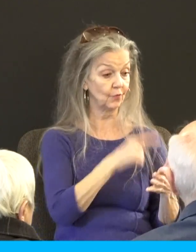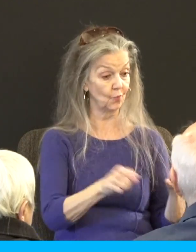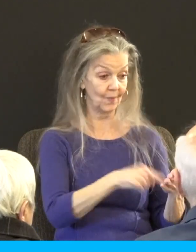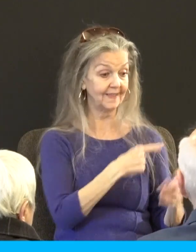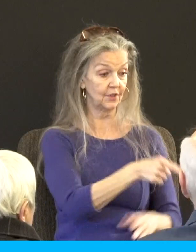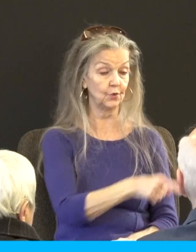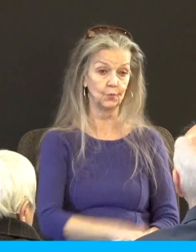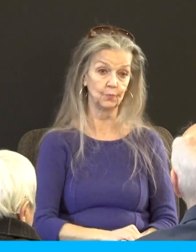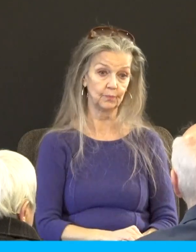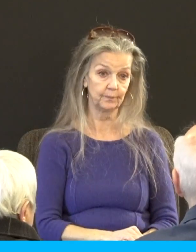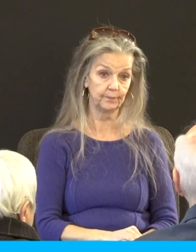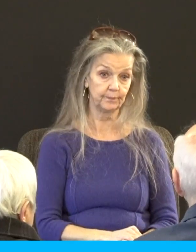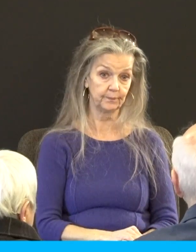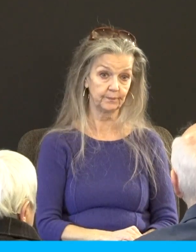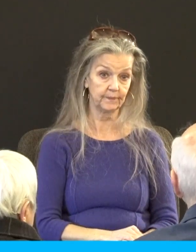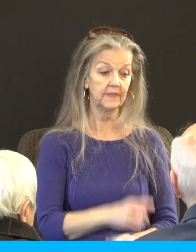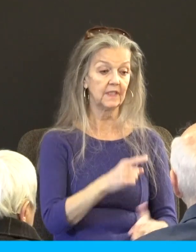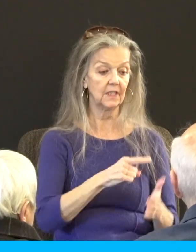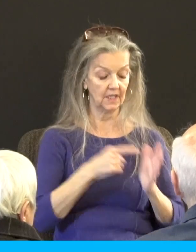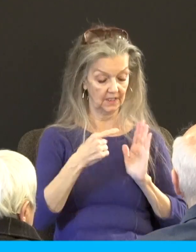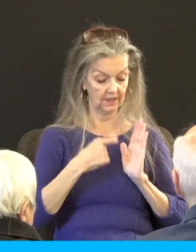heard the old saying check yourself before you wreck yourself